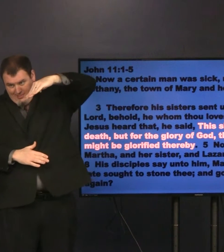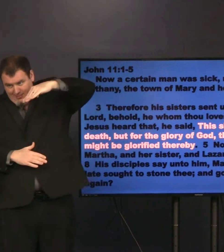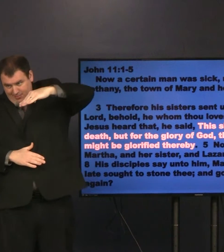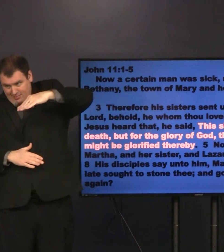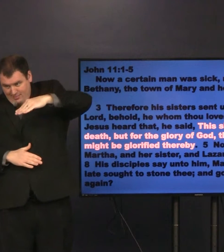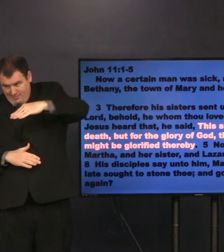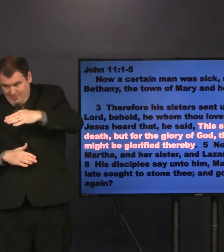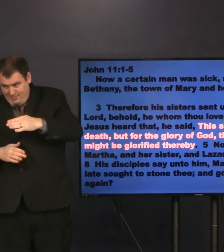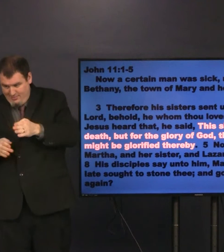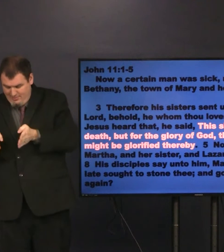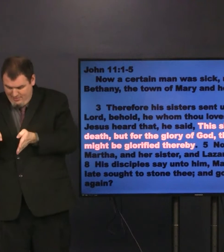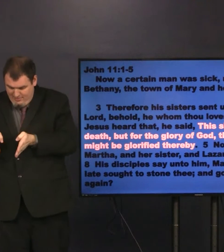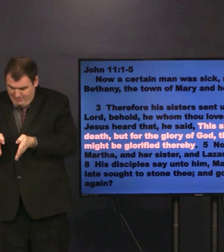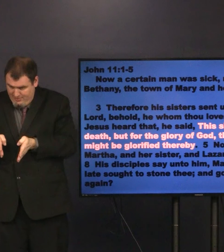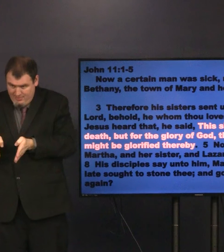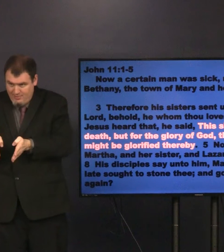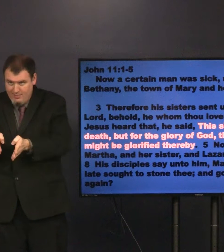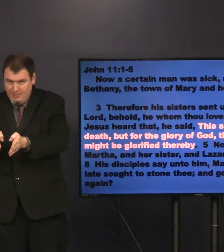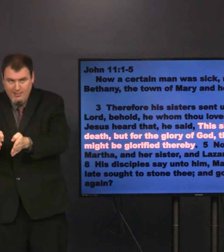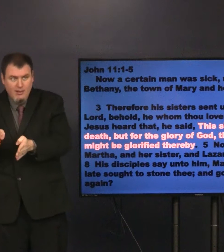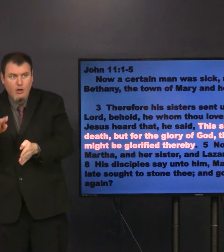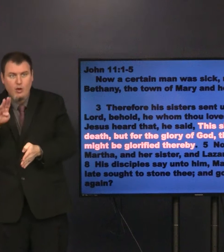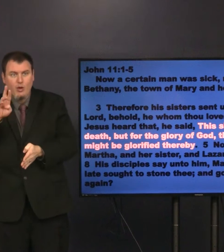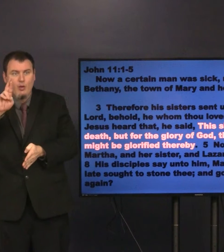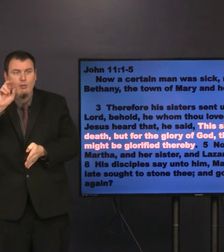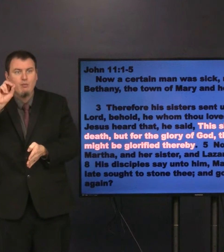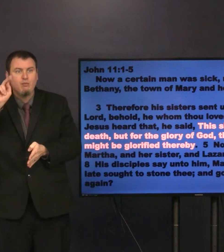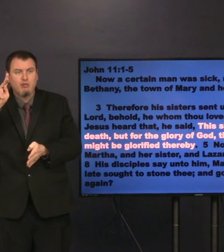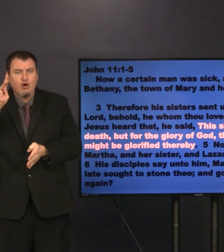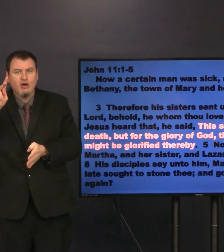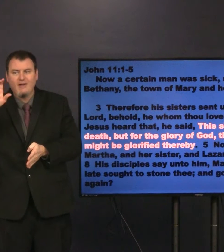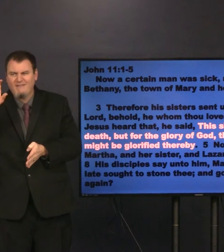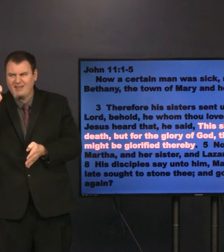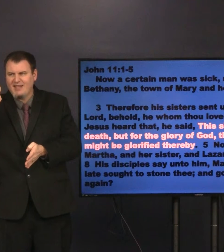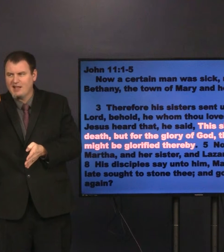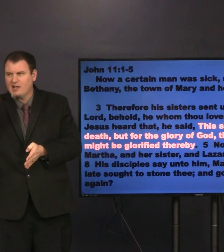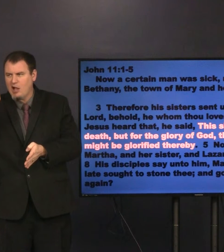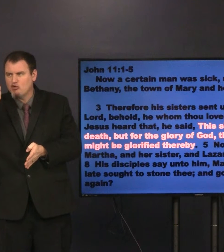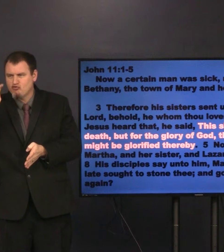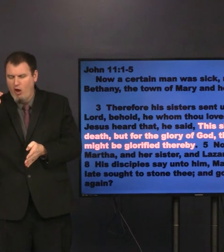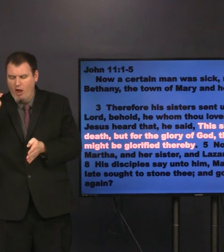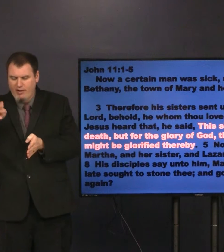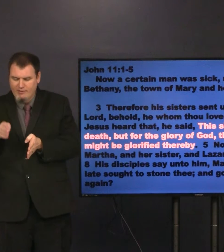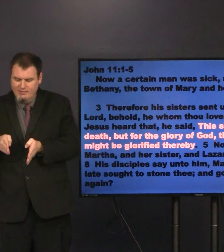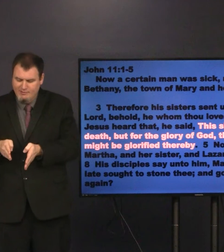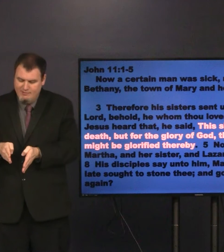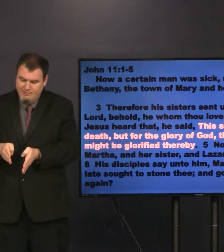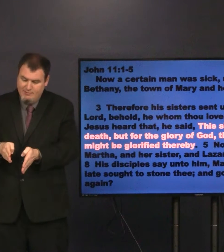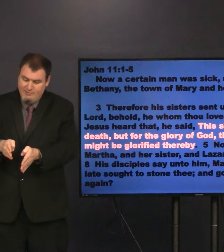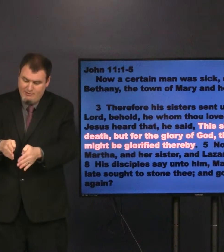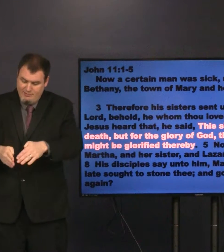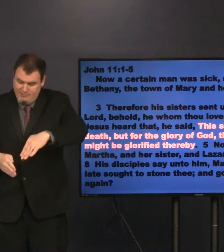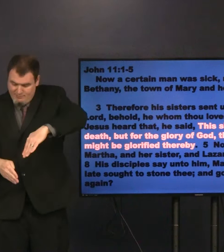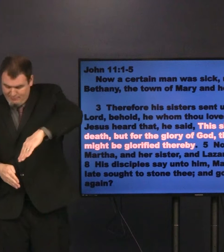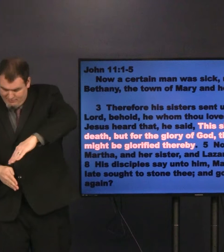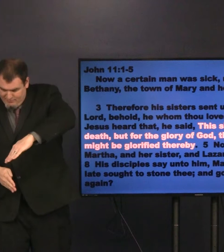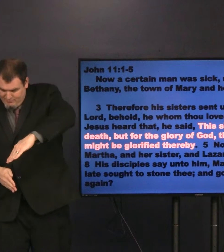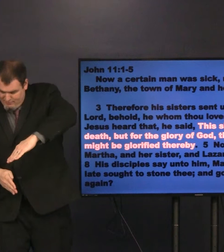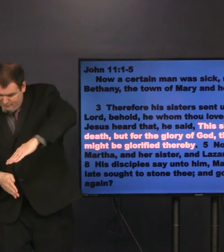Jerusalem is on the hill and then there's down the hill is